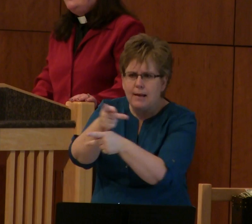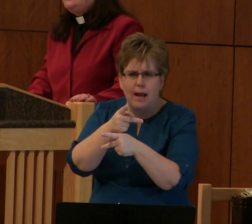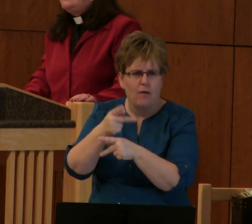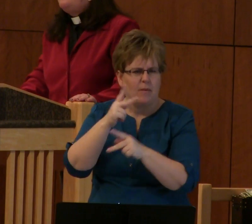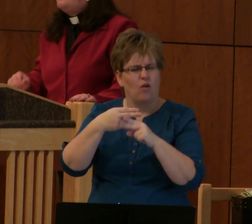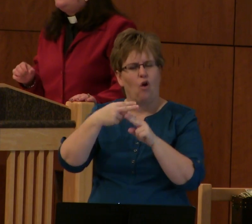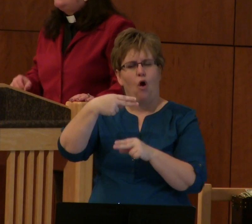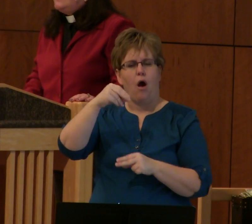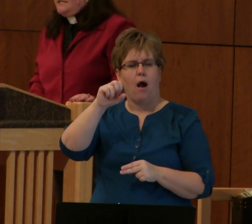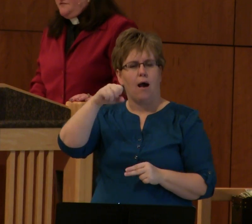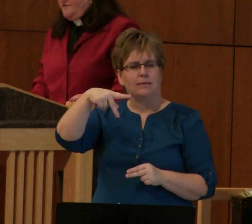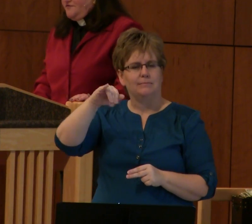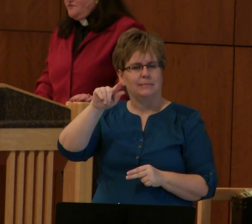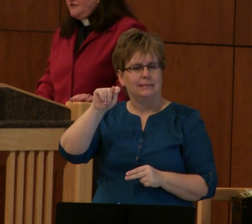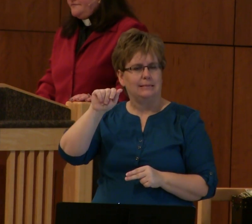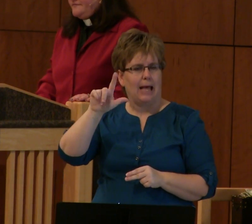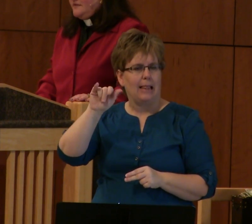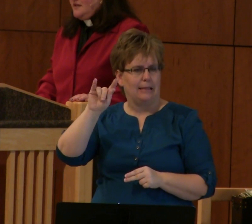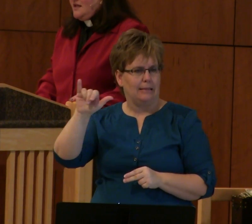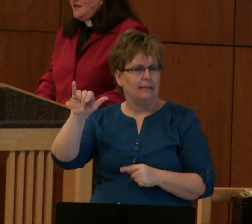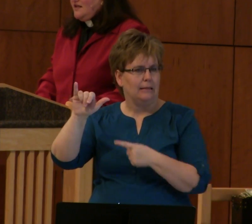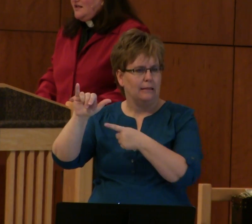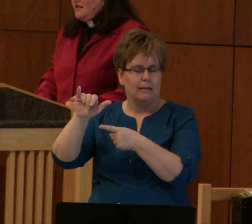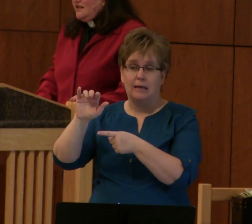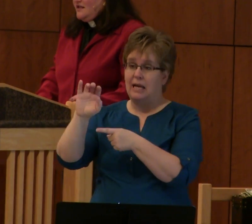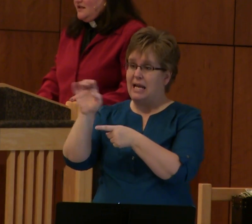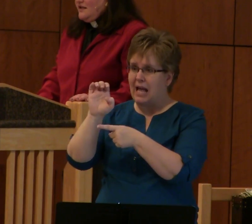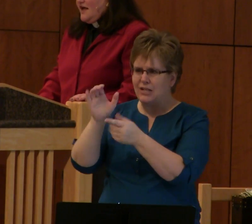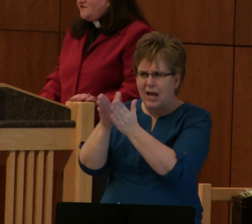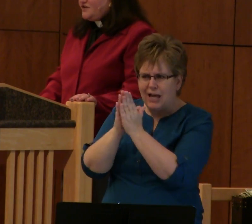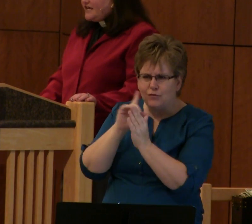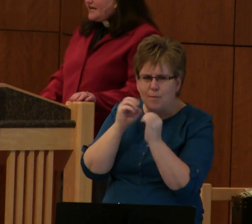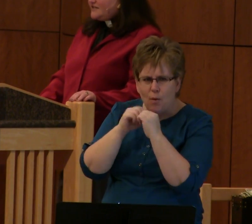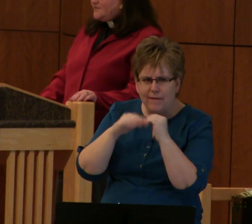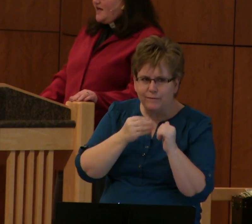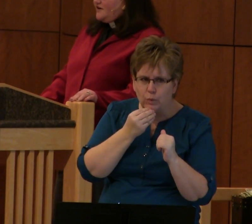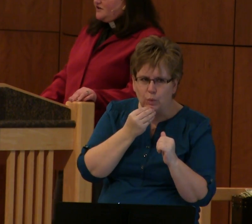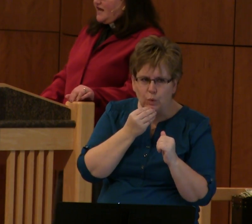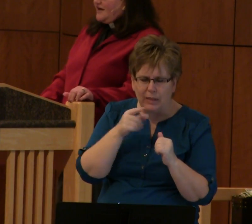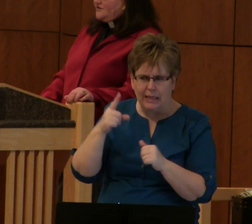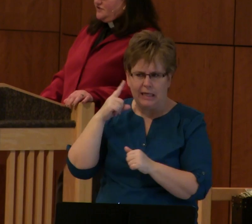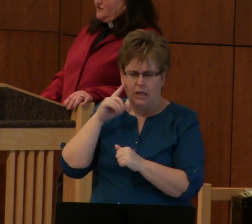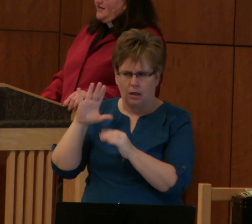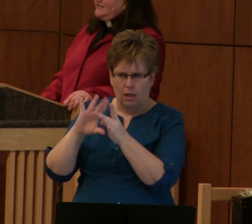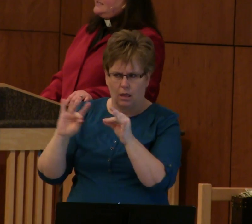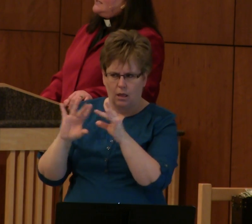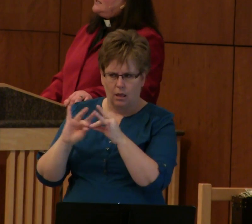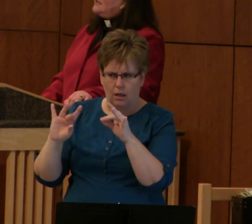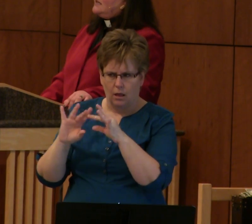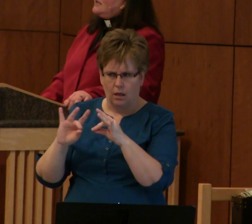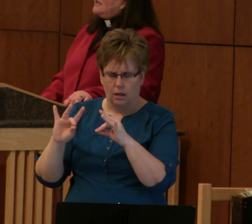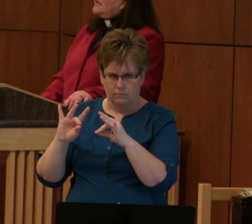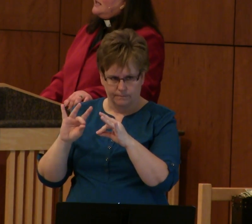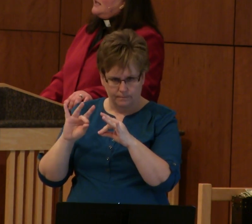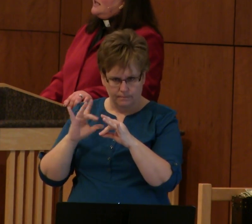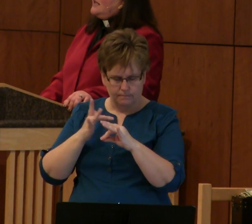But Elijah does more than just ask for food. After he hears about her dire straits,